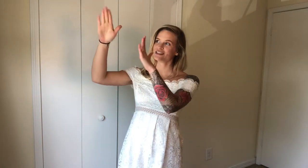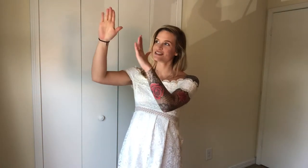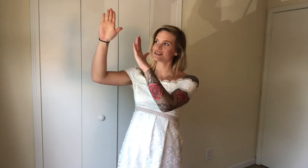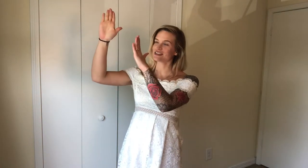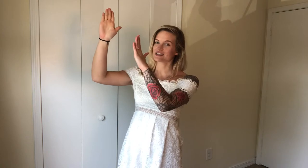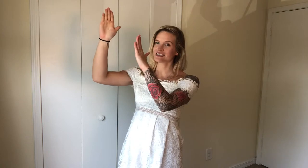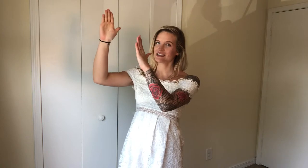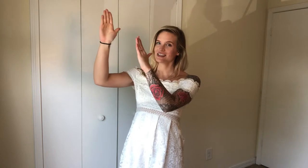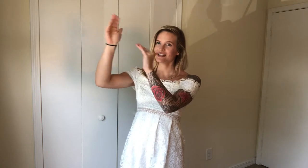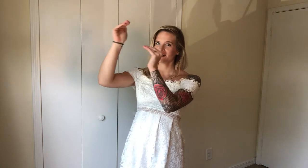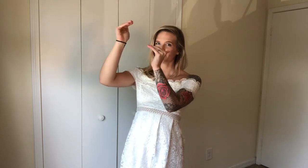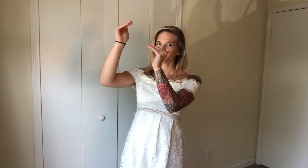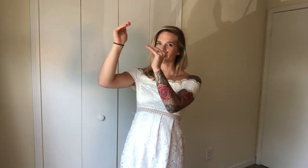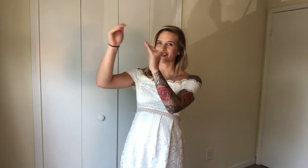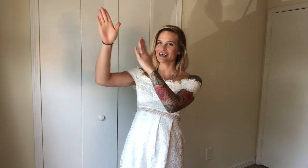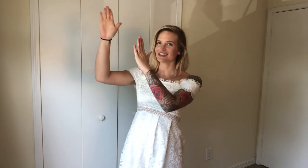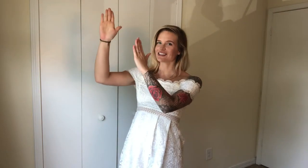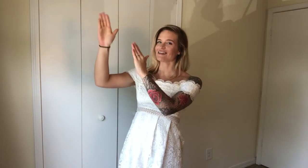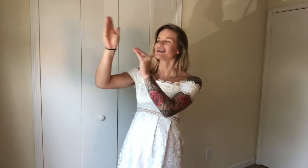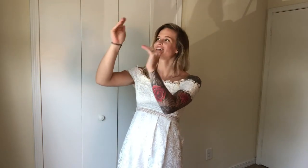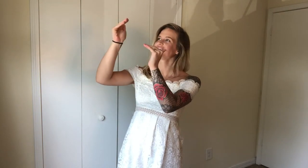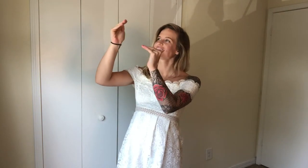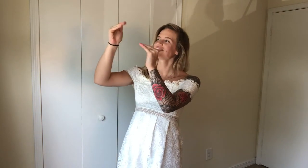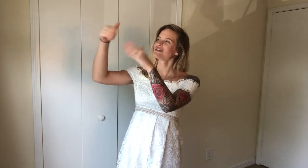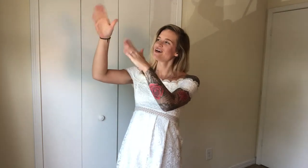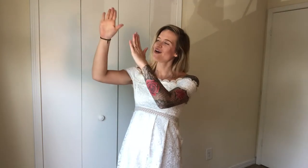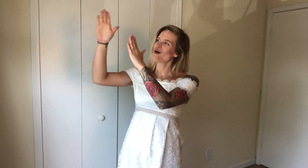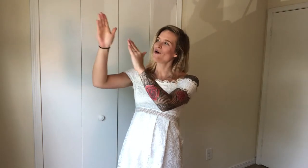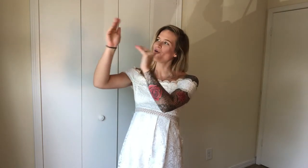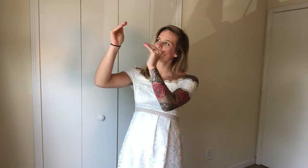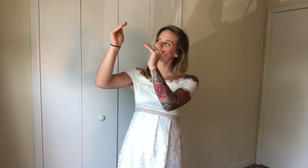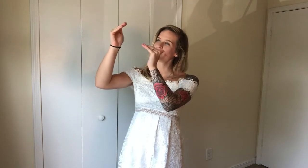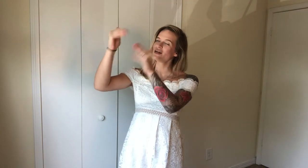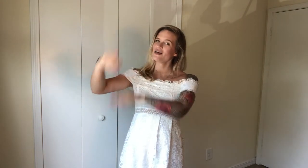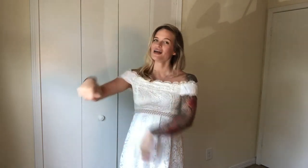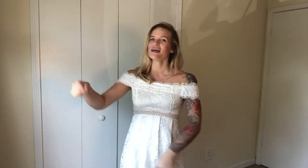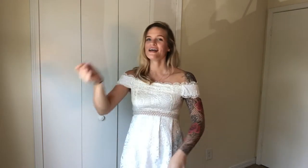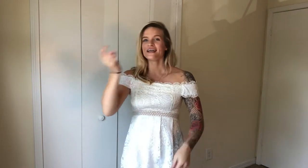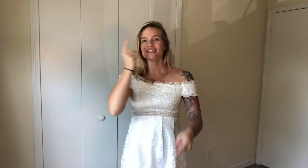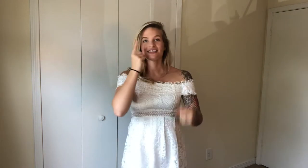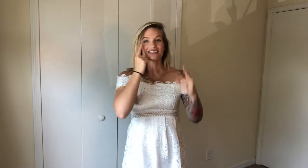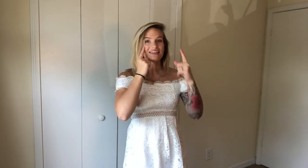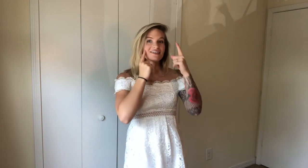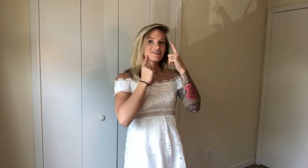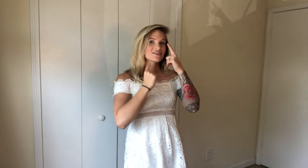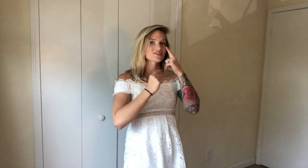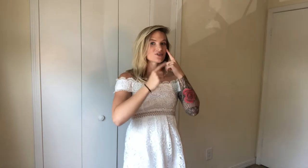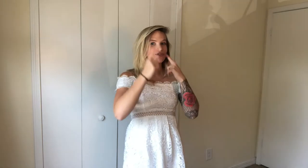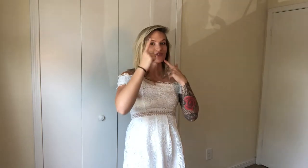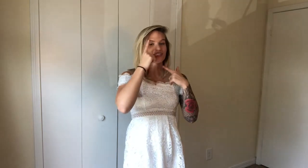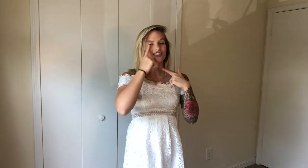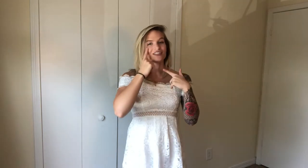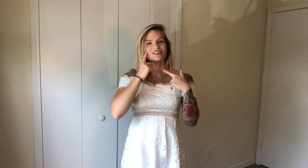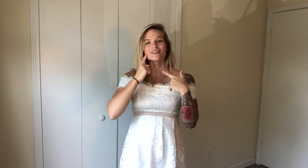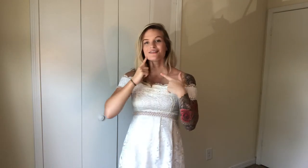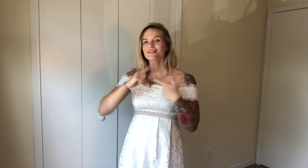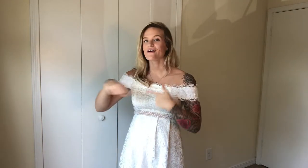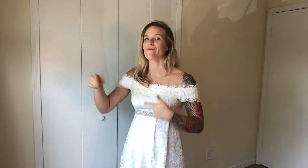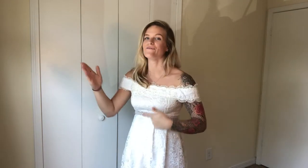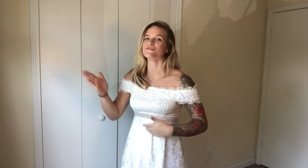So, just bring your hands down like this. Hope. Tears, show those tears of